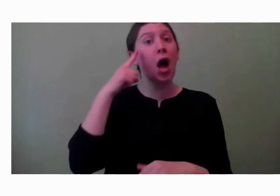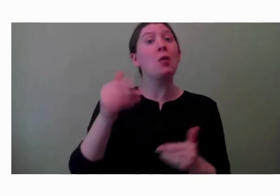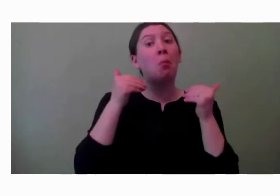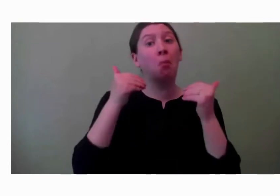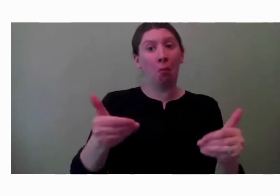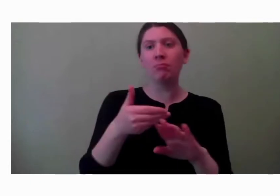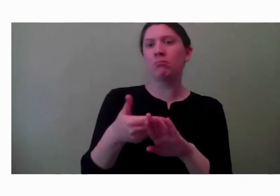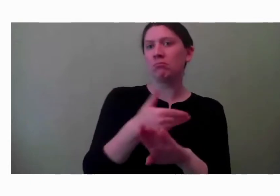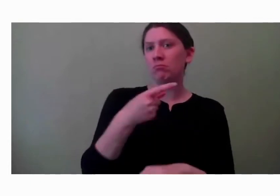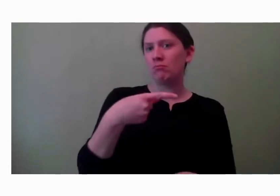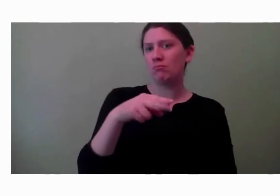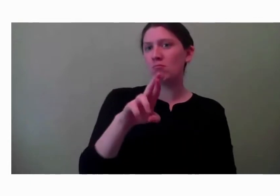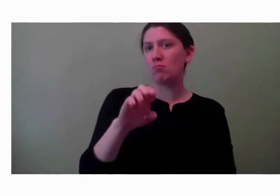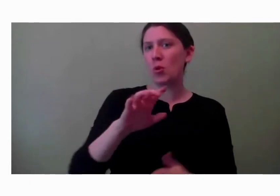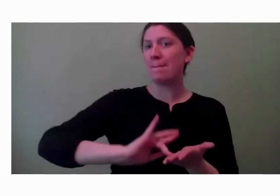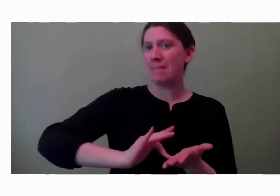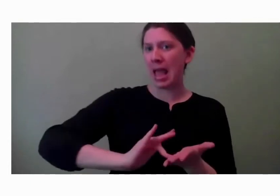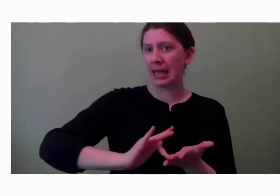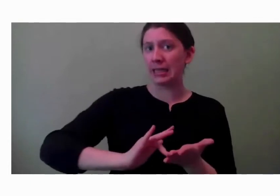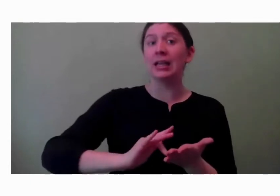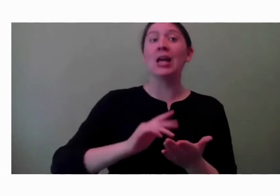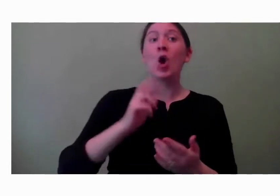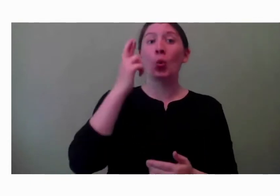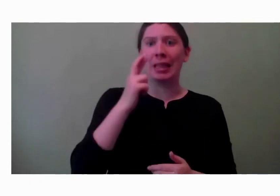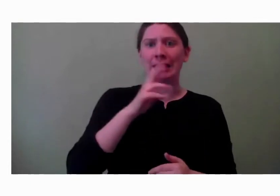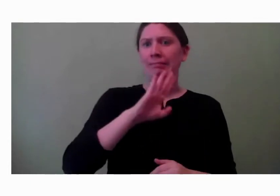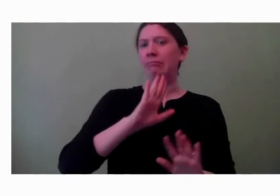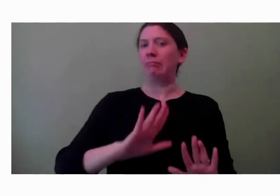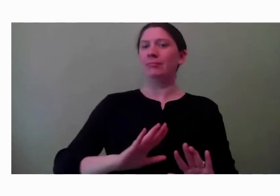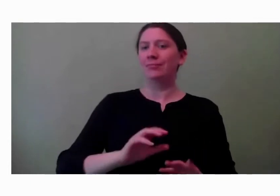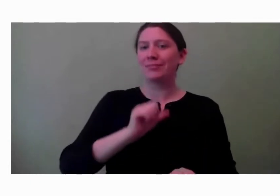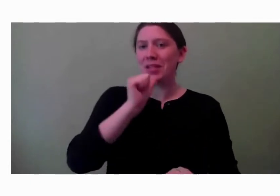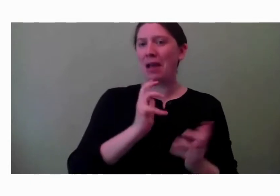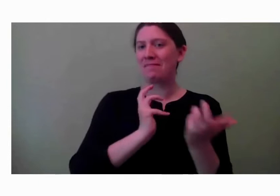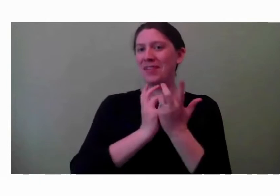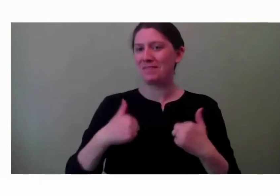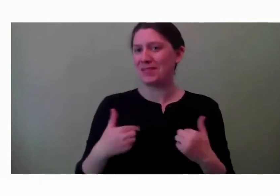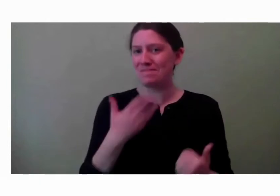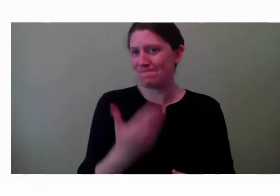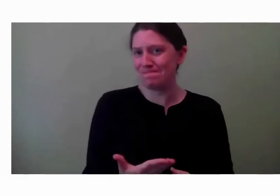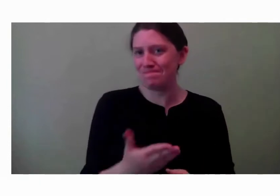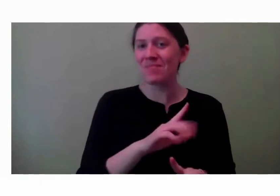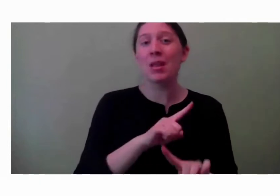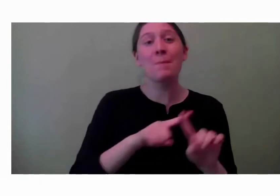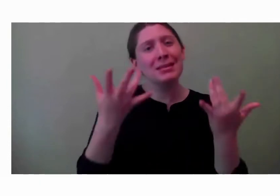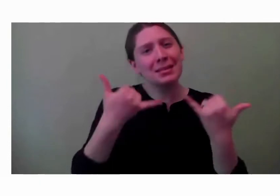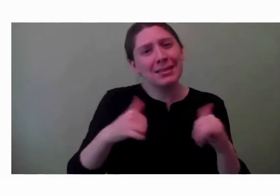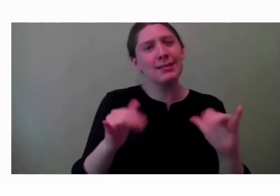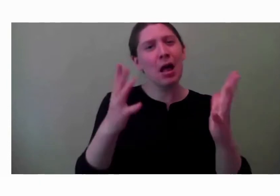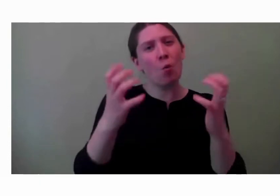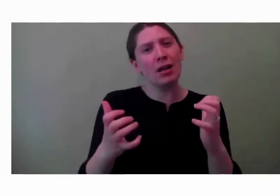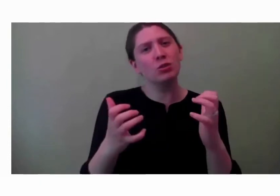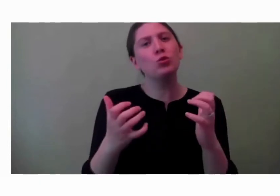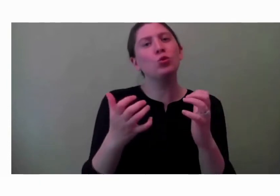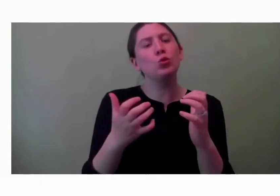belong. And then quickly realized that was not for me. But I still kind of wanted to follow along with working with kids.